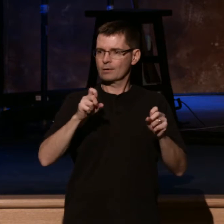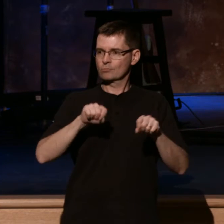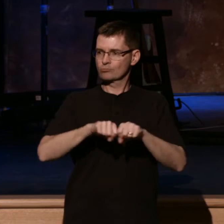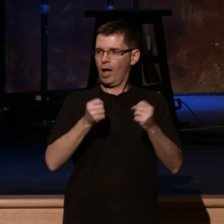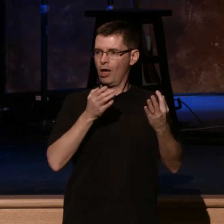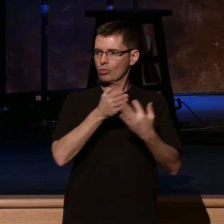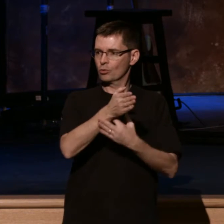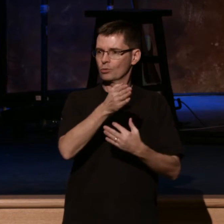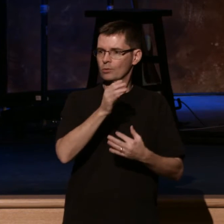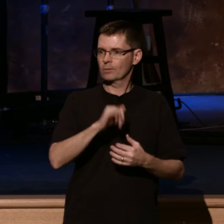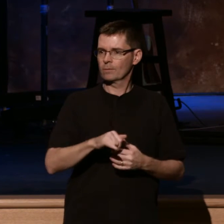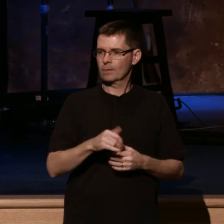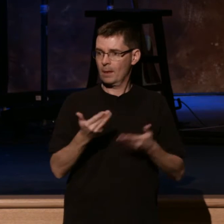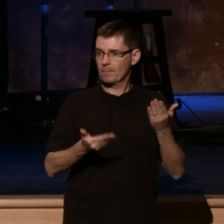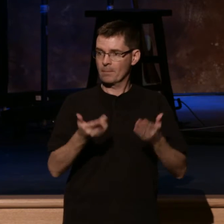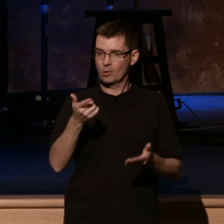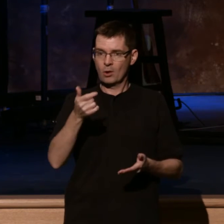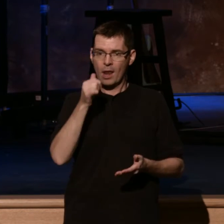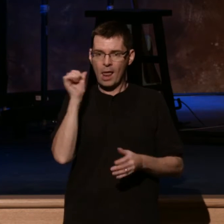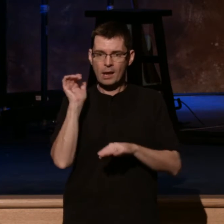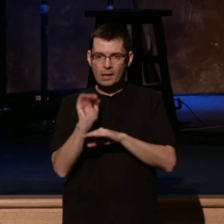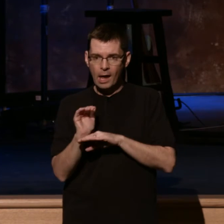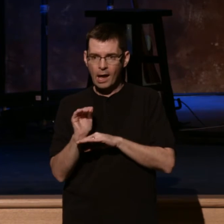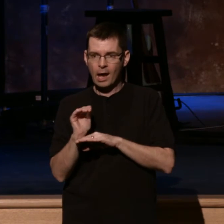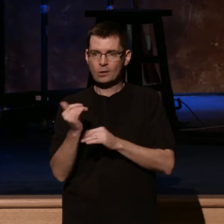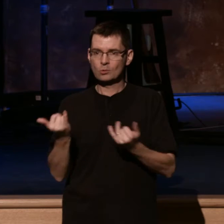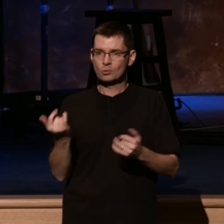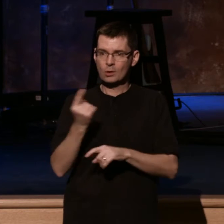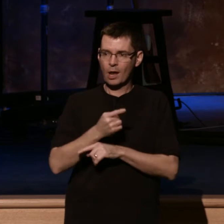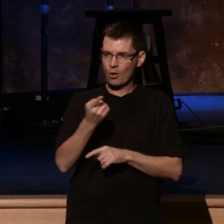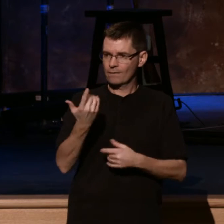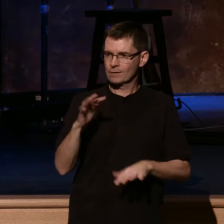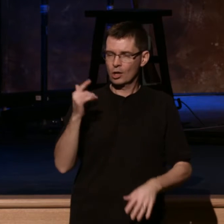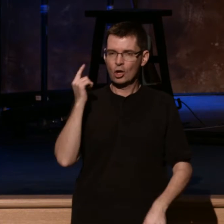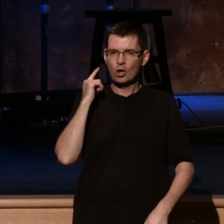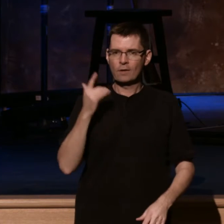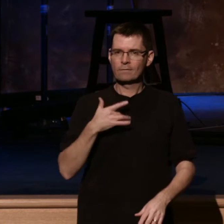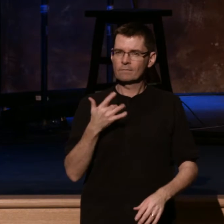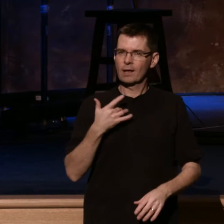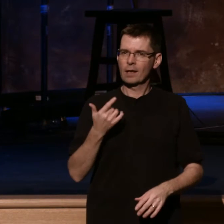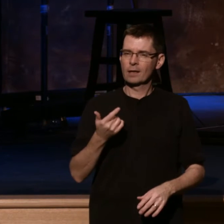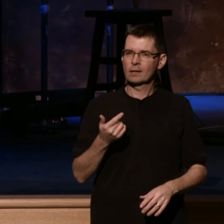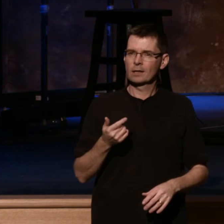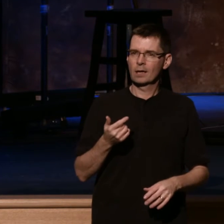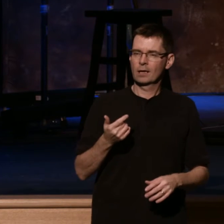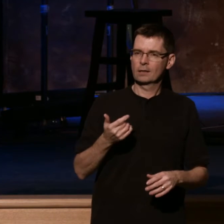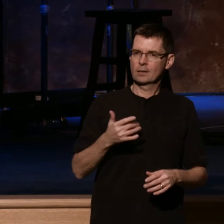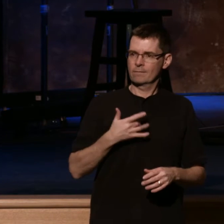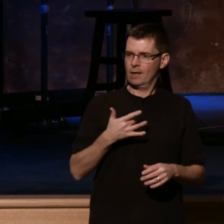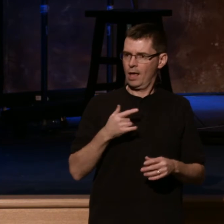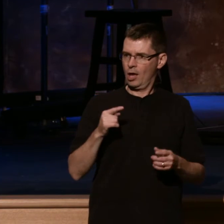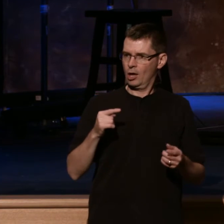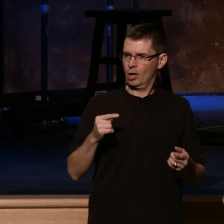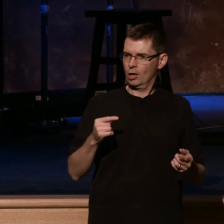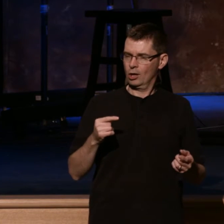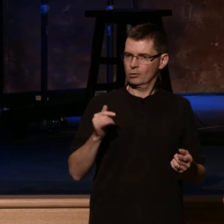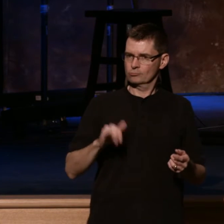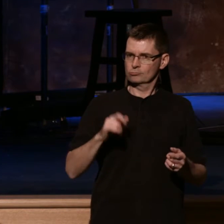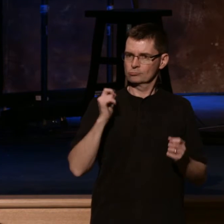heard last night, today. Maybe something you found out about a dude at lunch, you know, might even be one of your own. But what